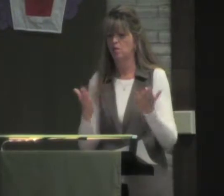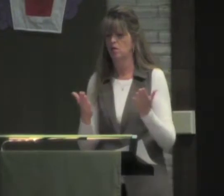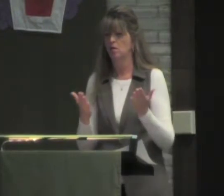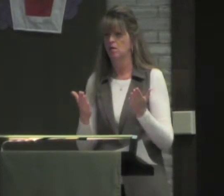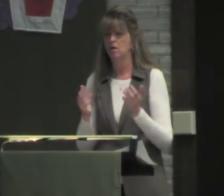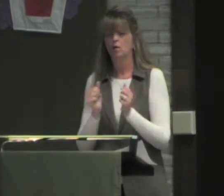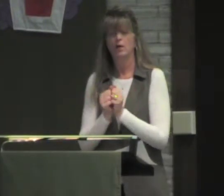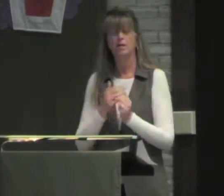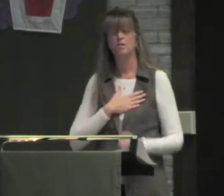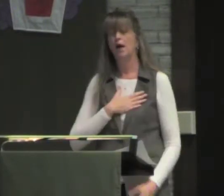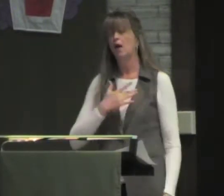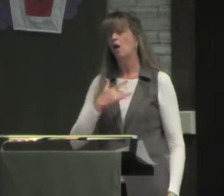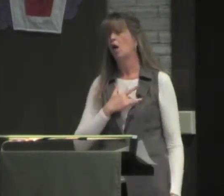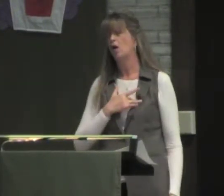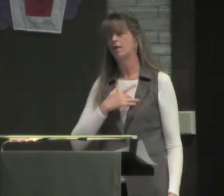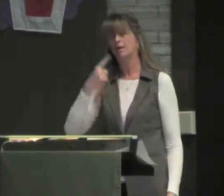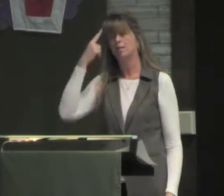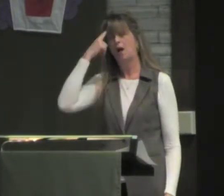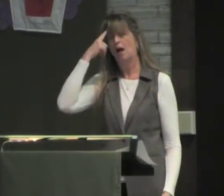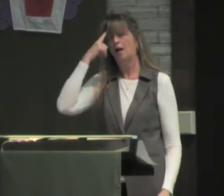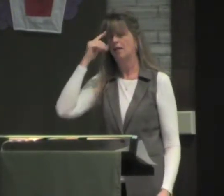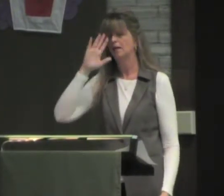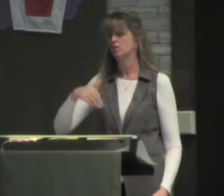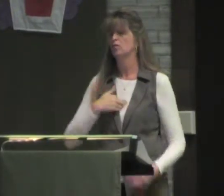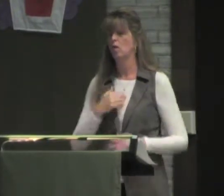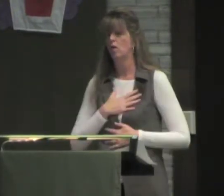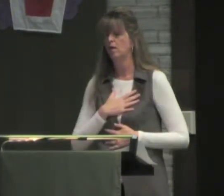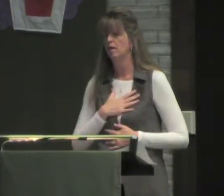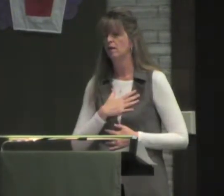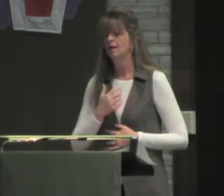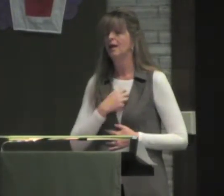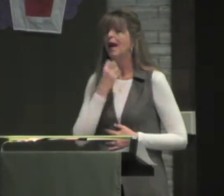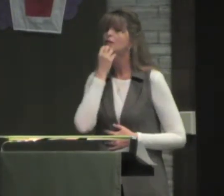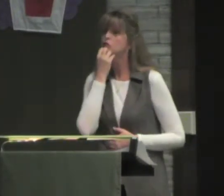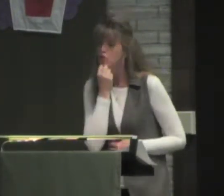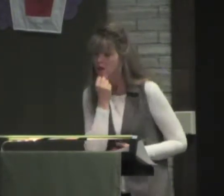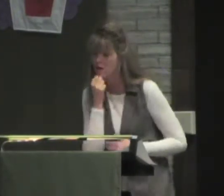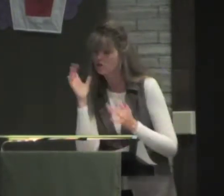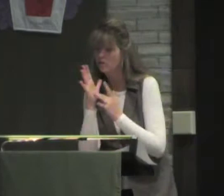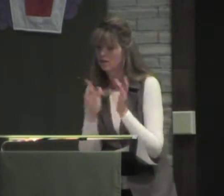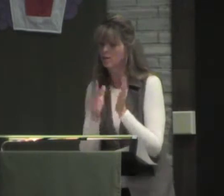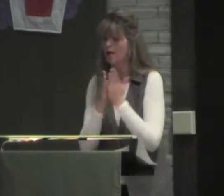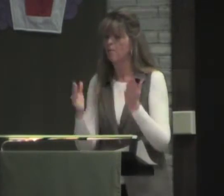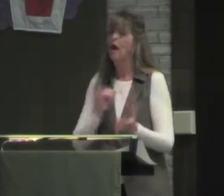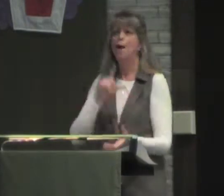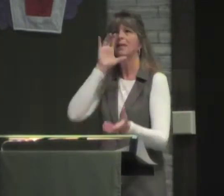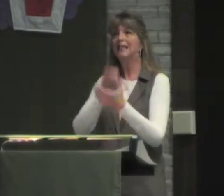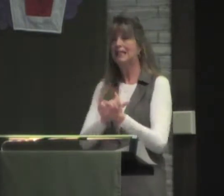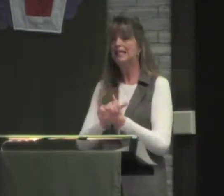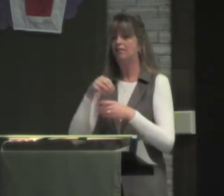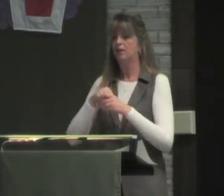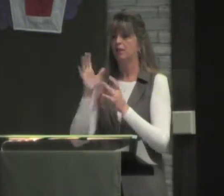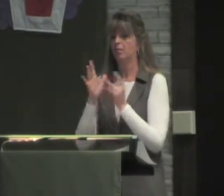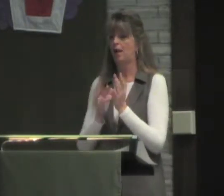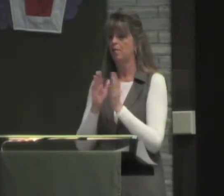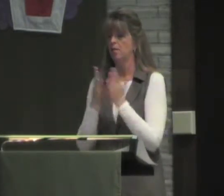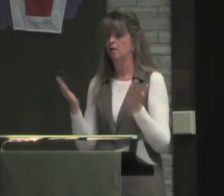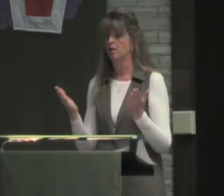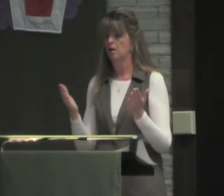Now, you have to understand that I love the Bible with all my heart, mind, and soul. I value